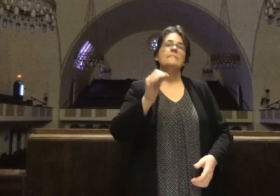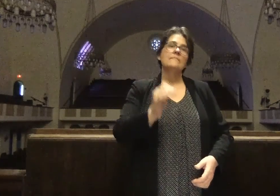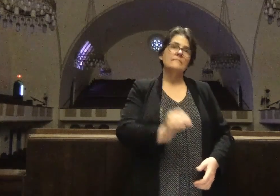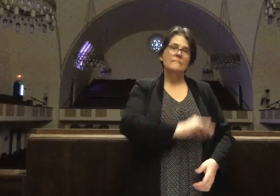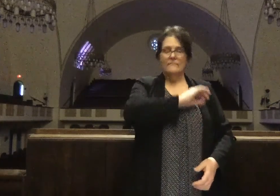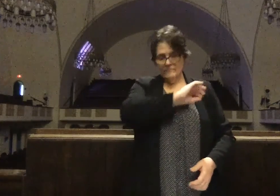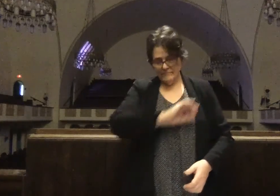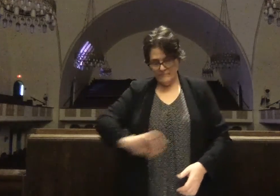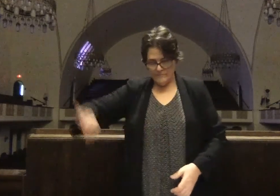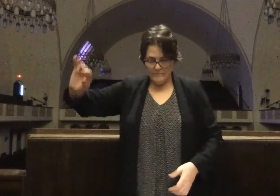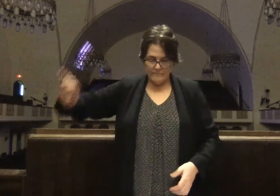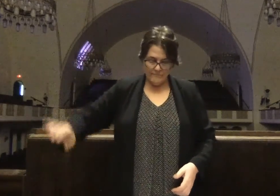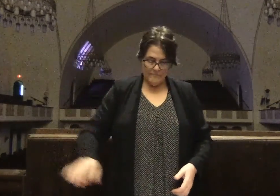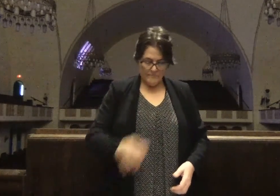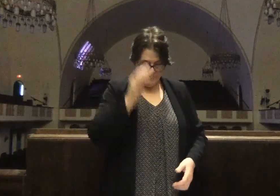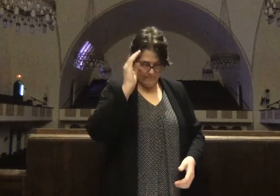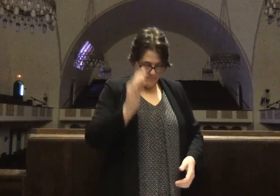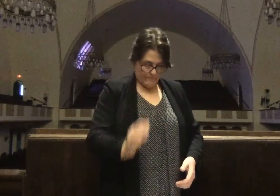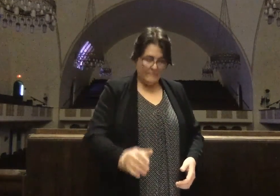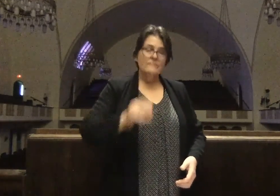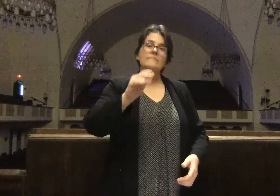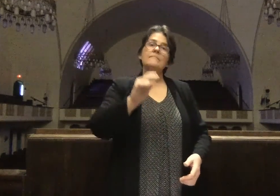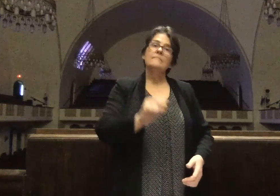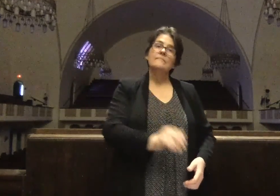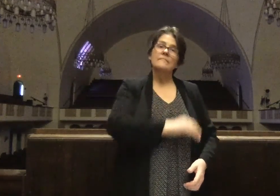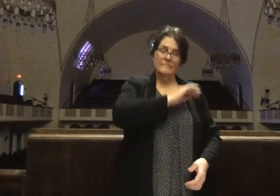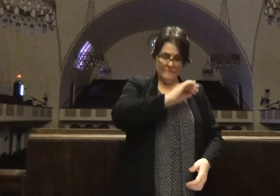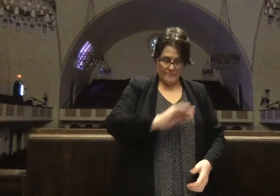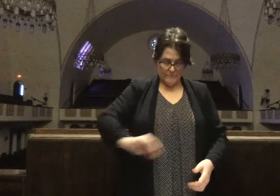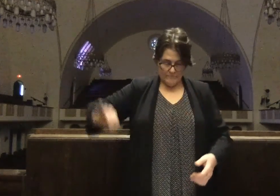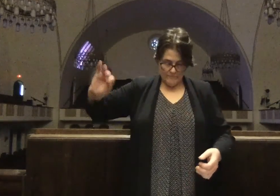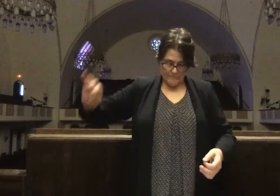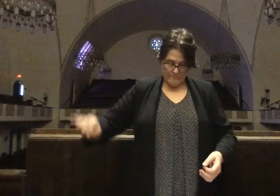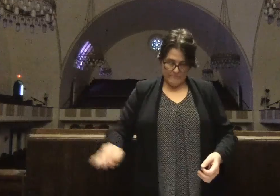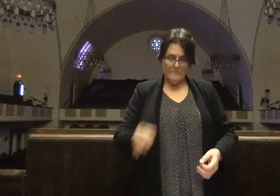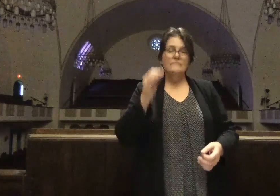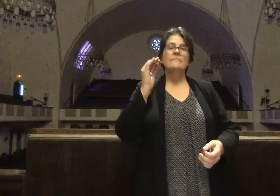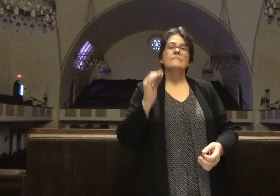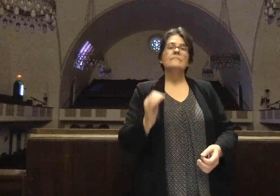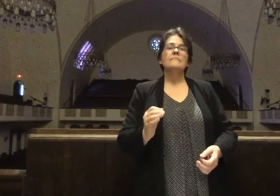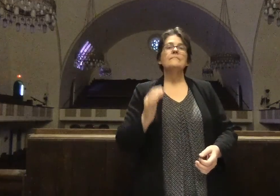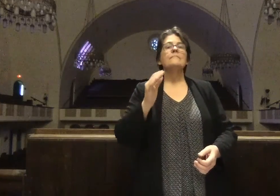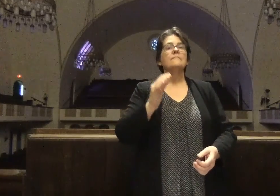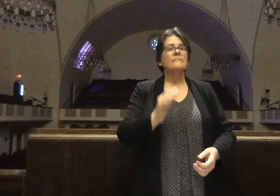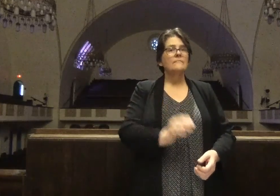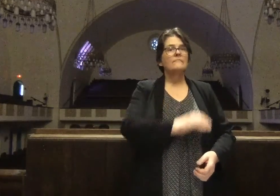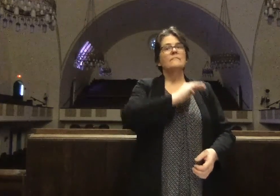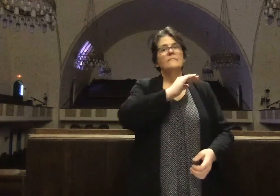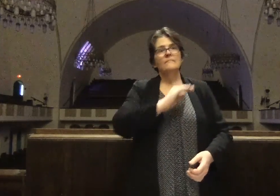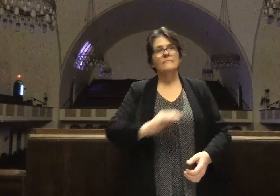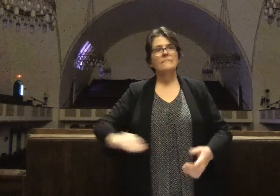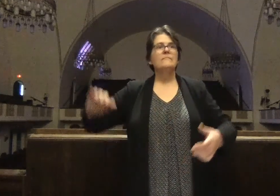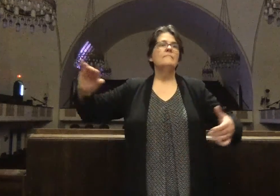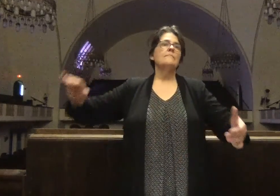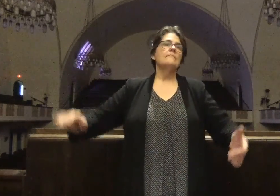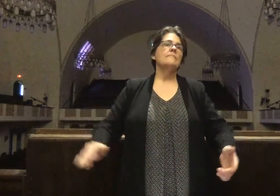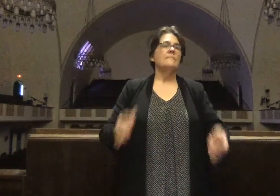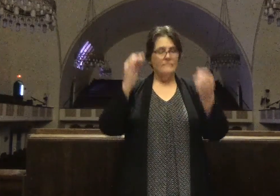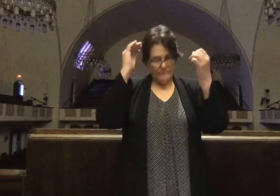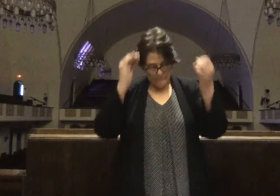filled by others, cross the land and cross